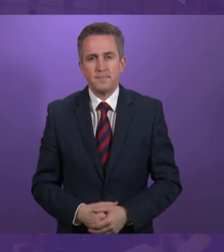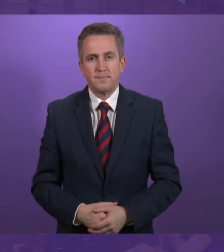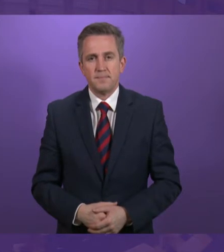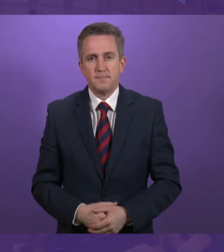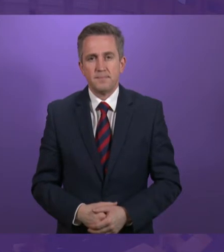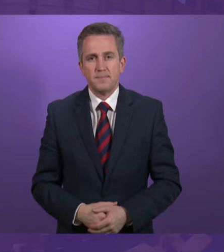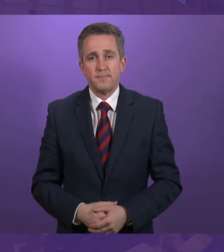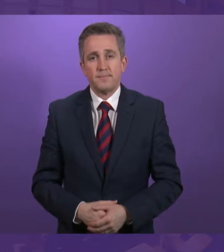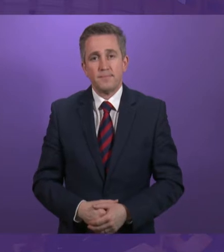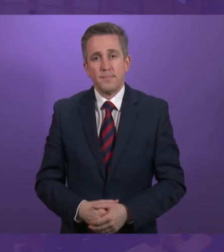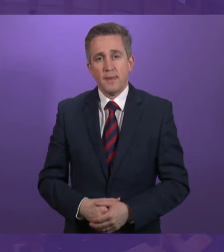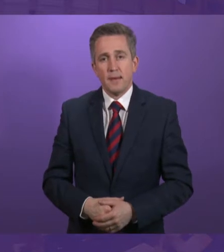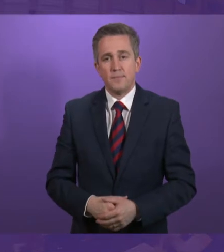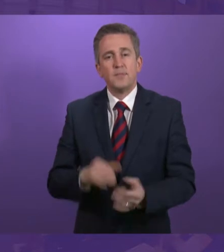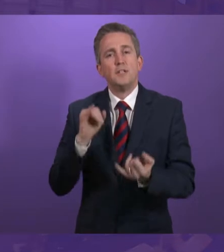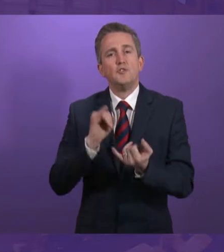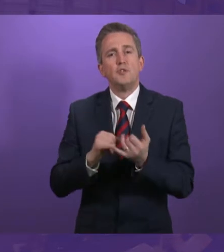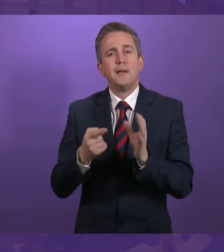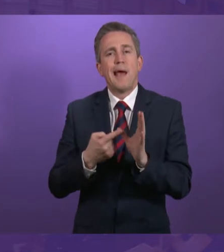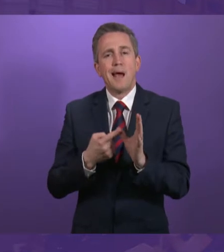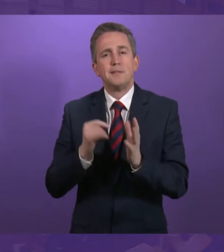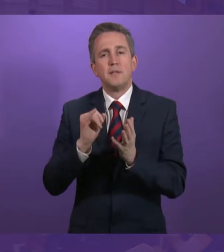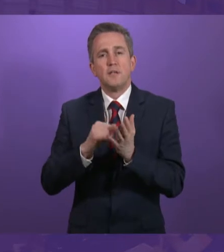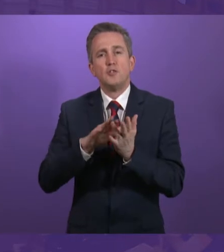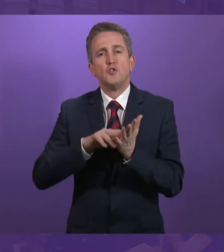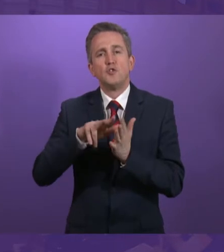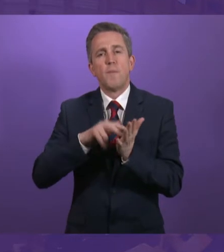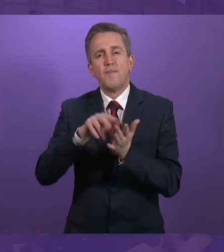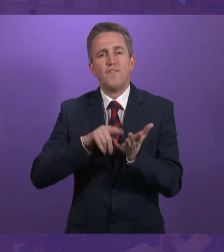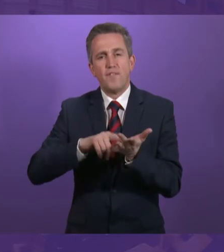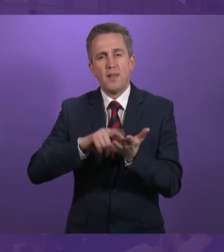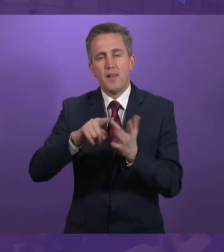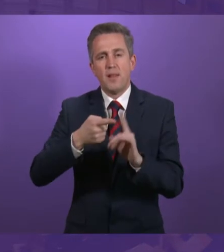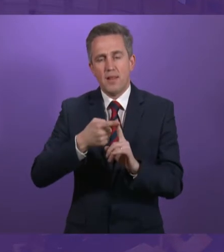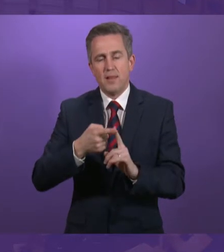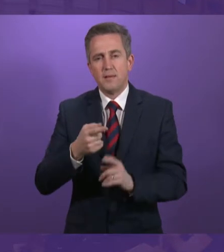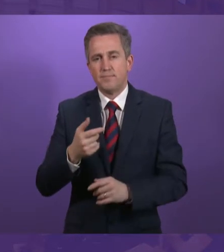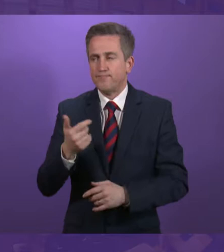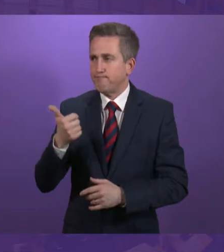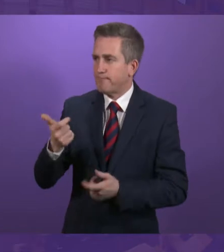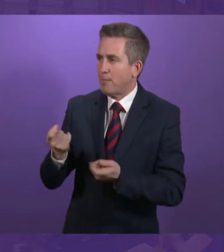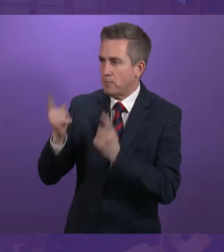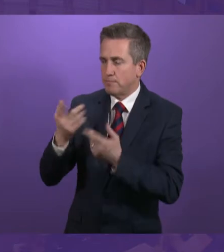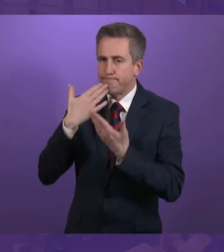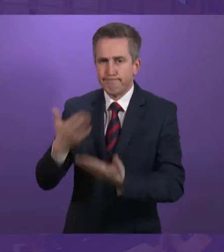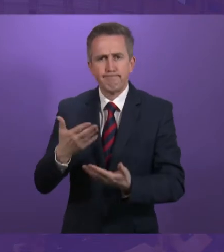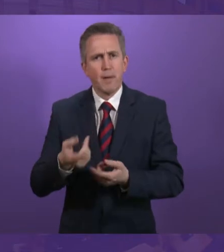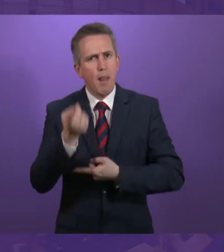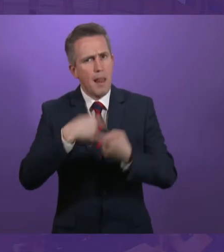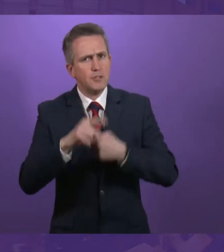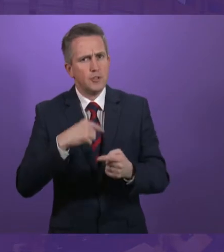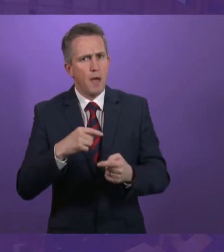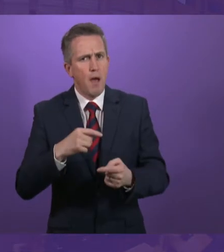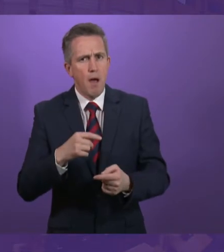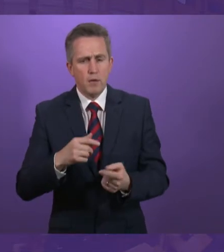And a call on the Cabinet Secretary, Shirley Ann Somerville. Thank you, Presiding Officer. Last year was a momentous one for Scottish